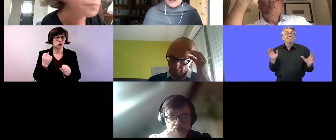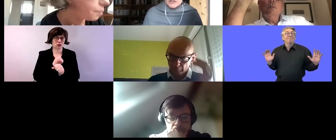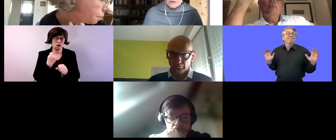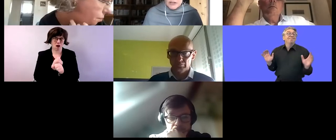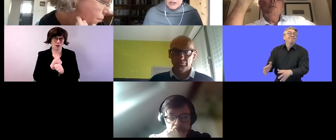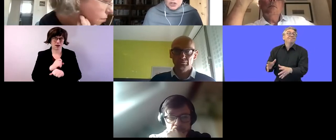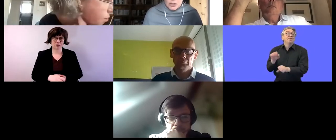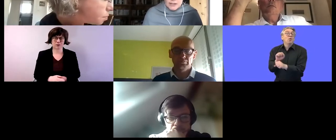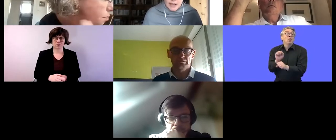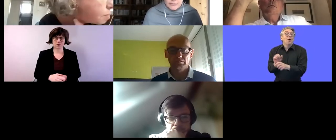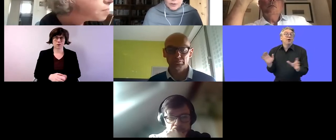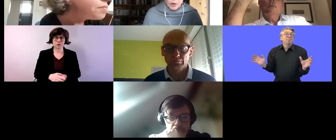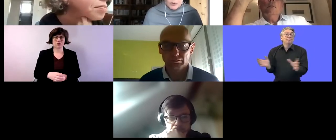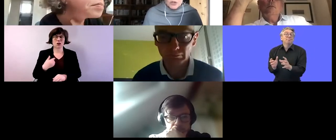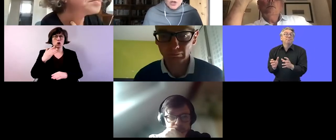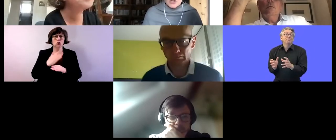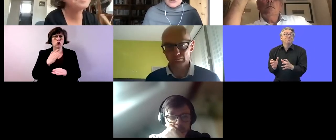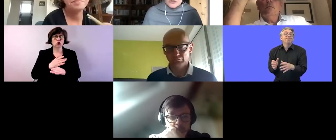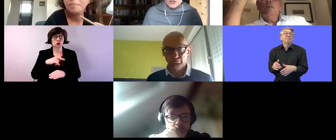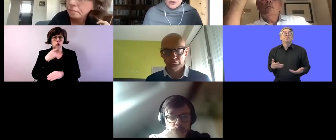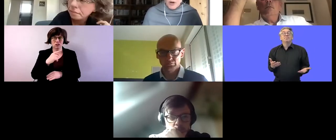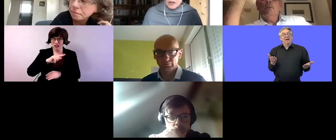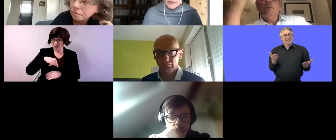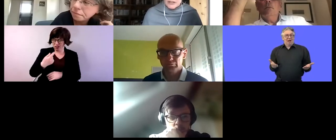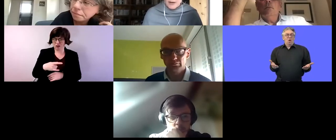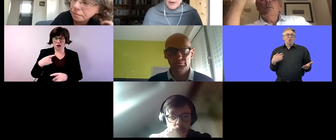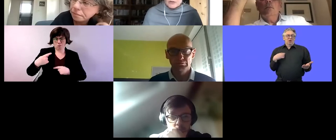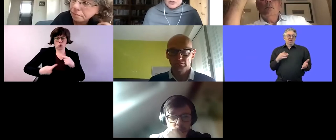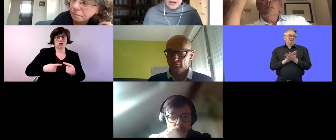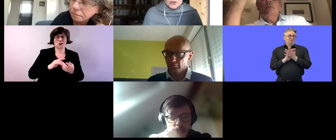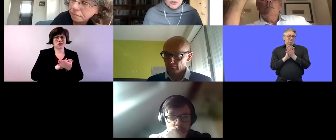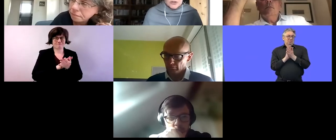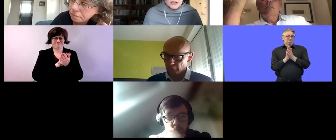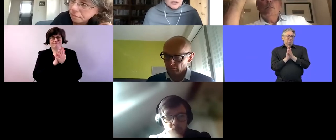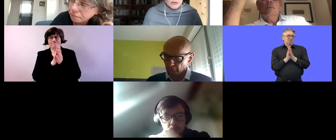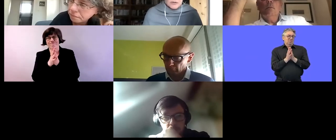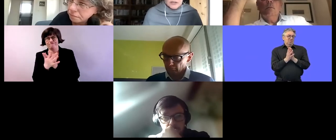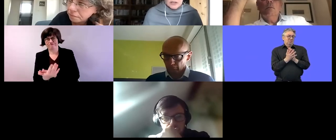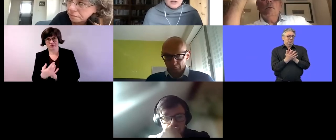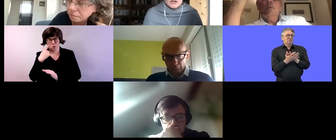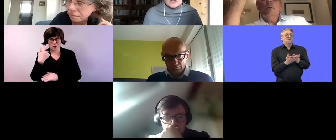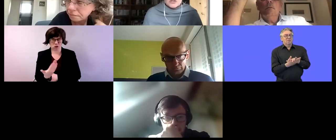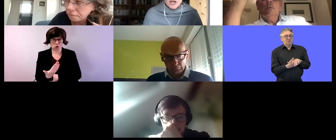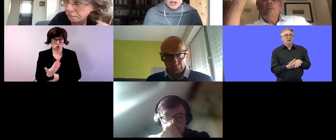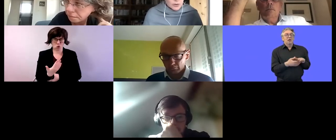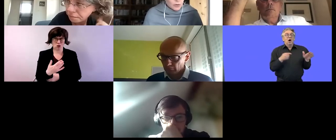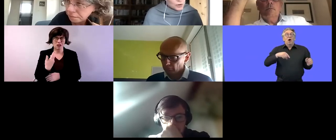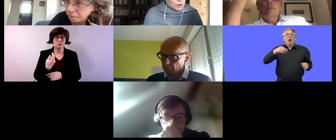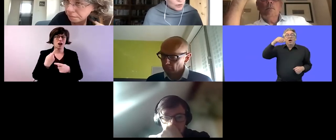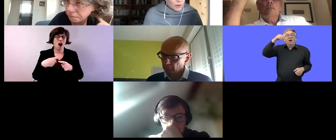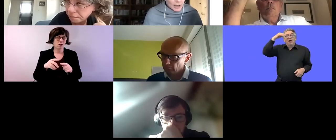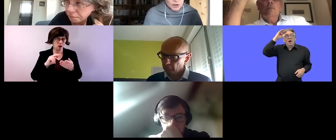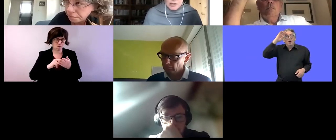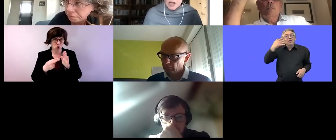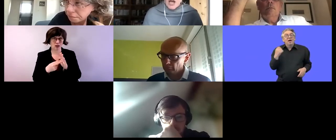a process of transition itself at the moment there is another policy about adult day services in ireland it's called